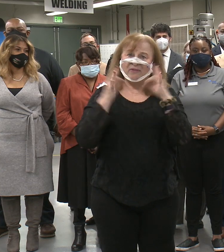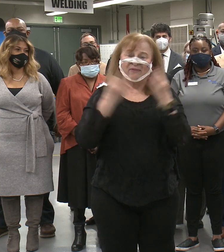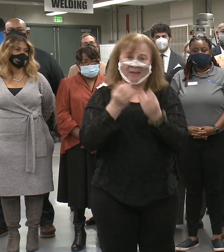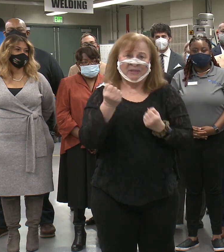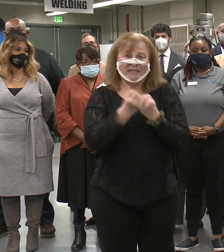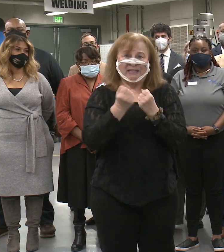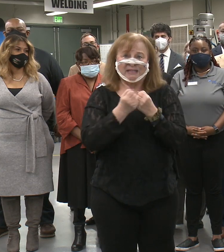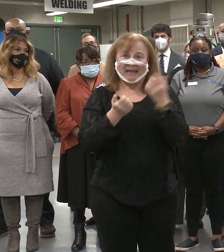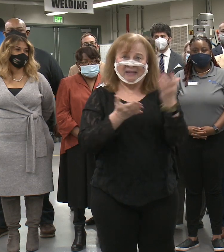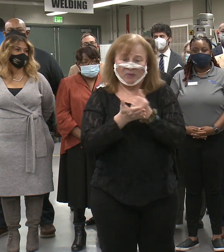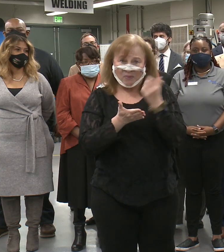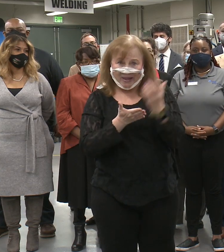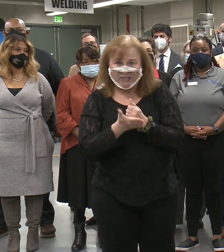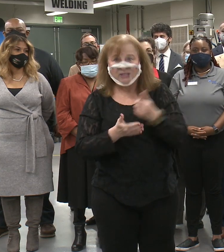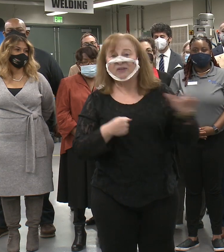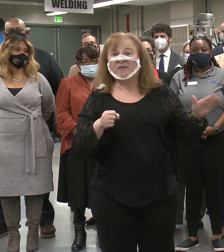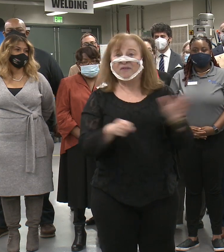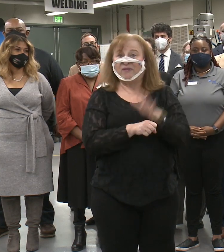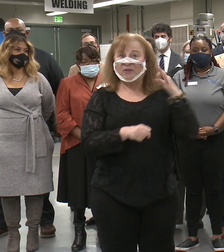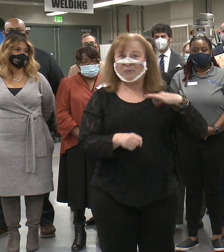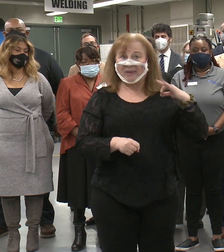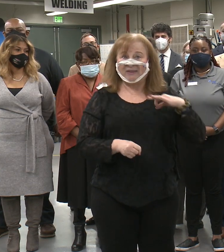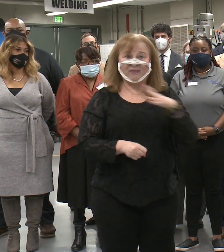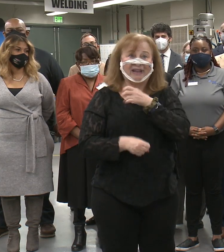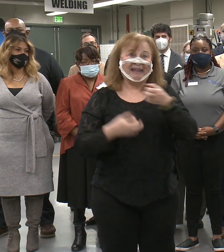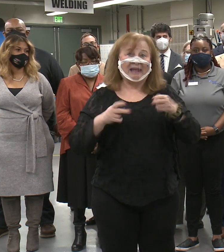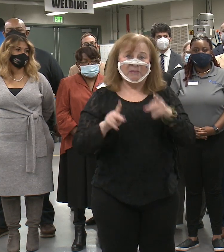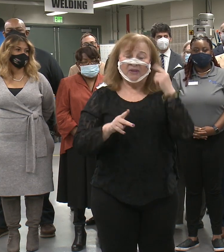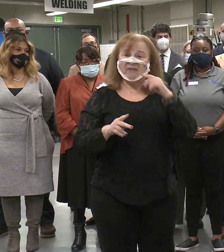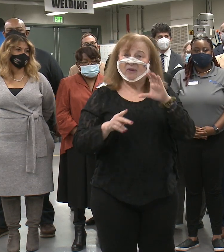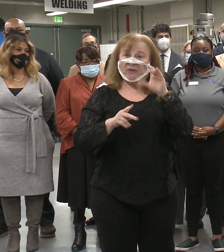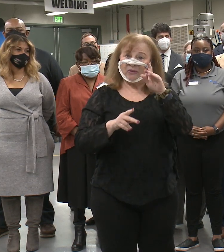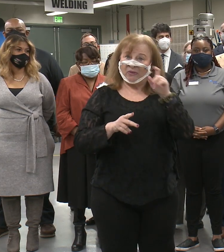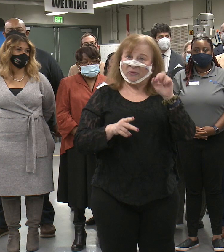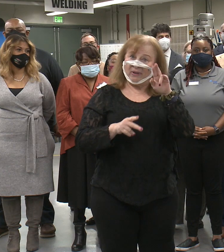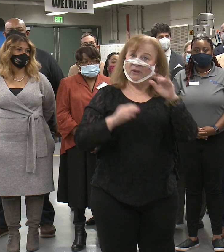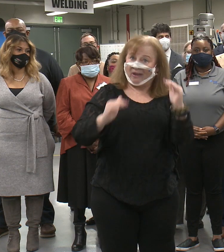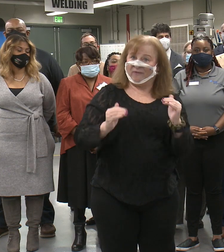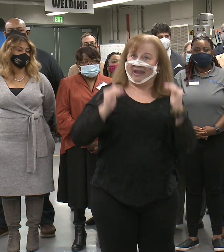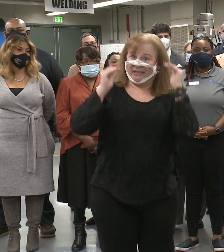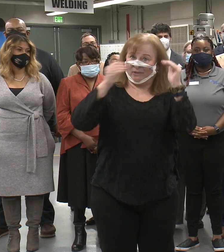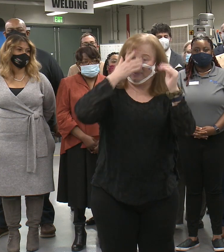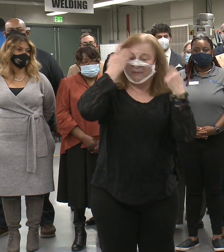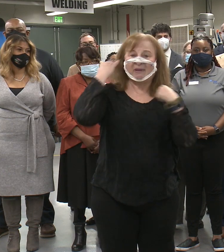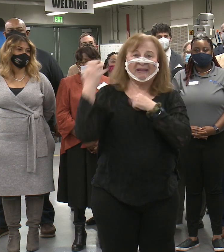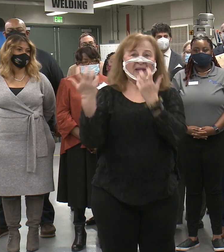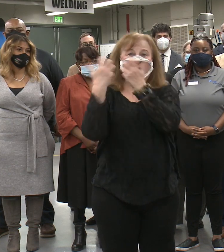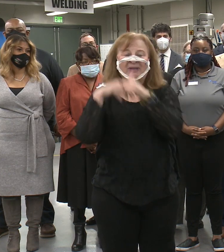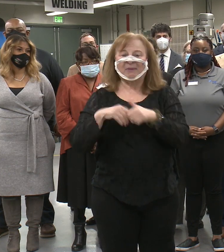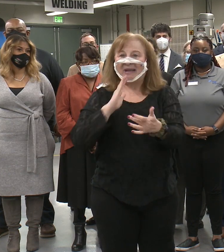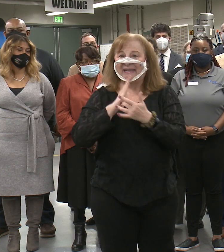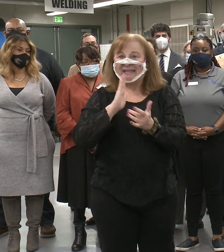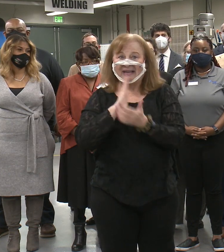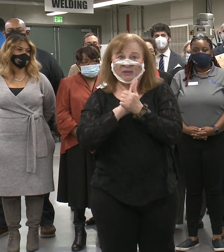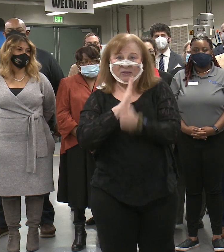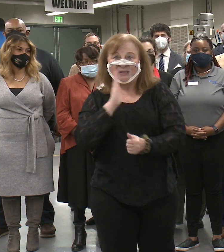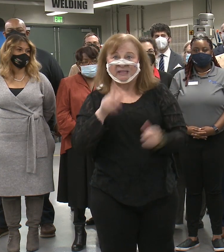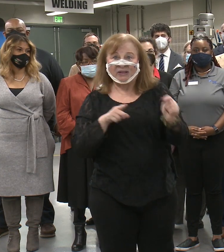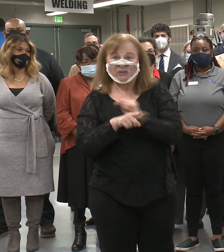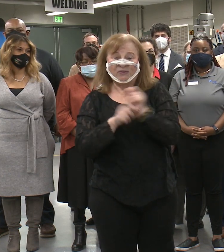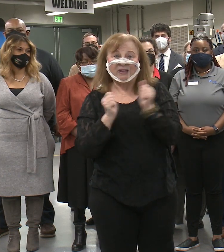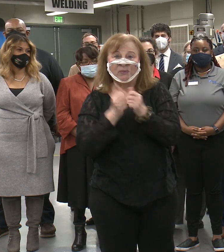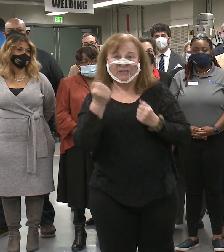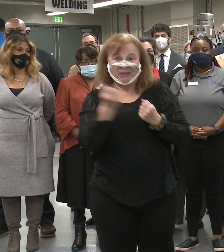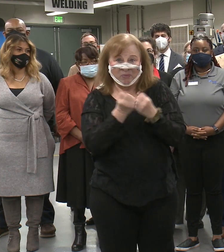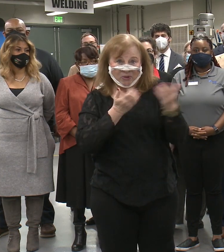-sustaining wages, full benefits, and opportunities for career advancement. We combine our technical skills training with support